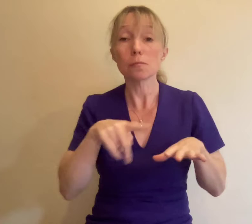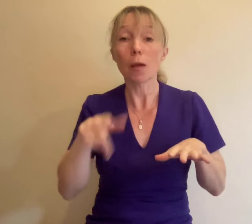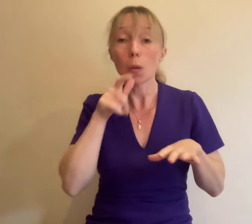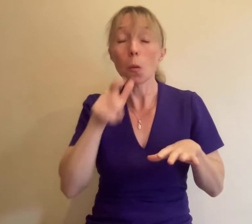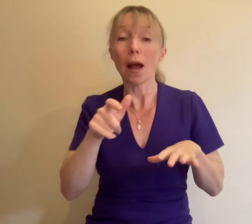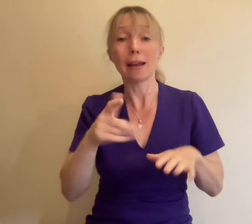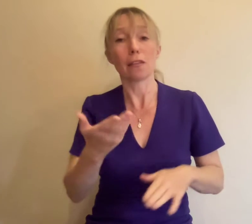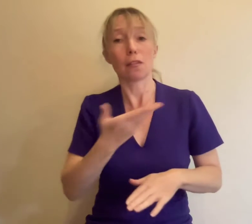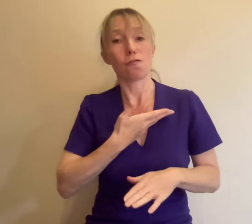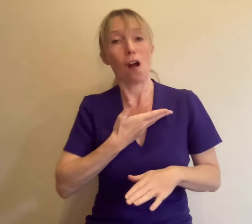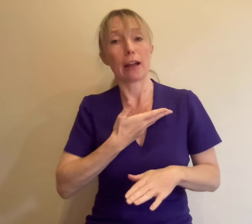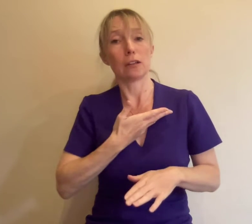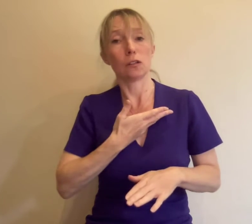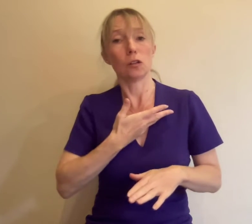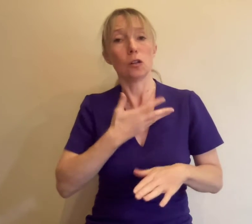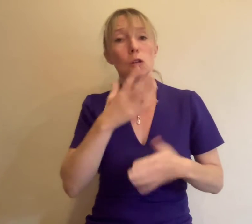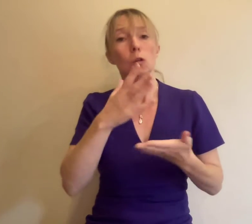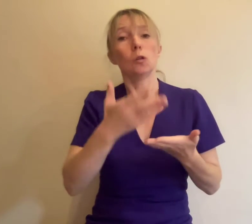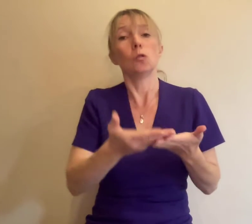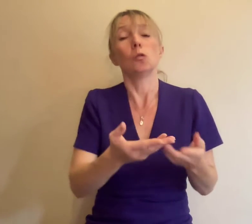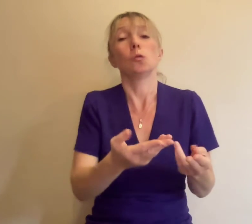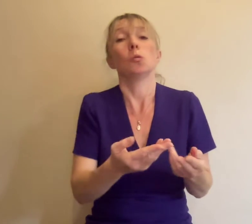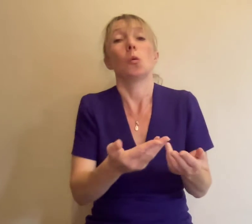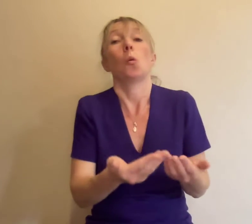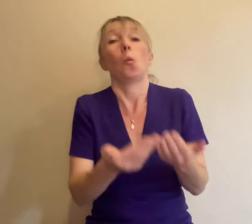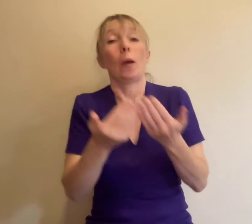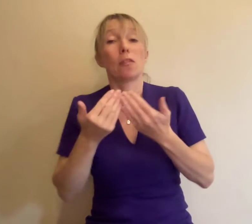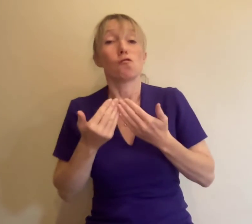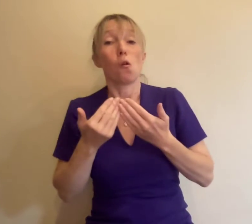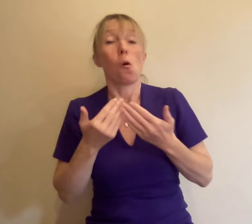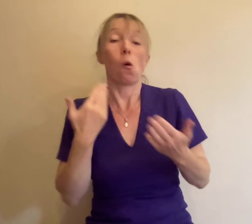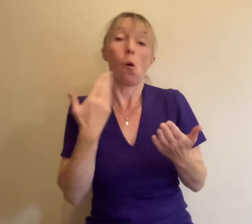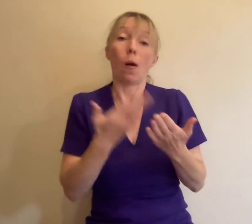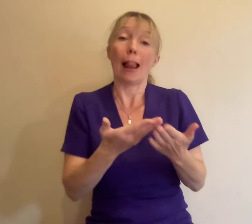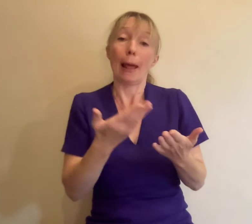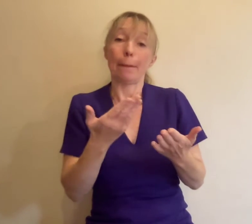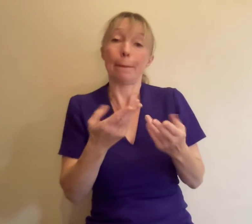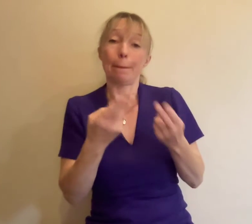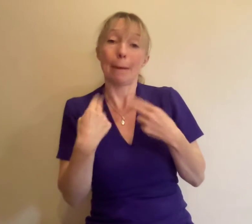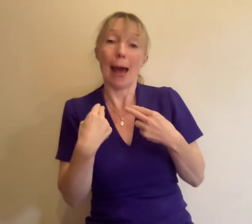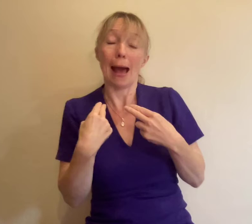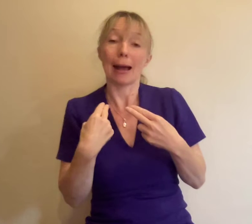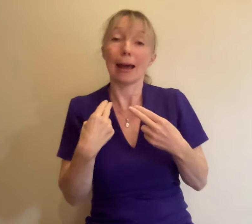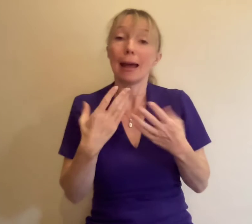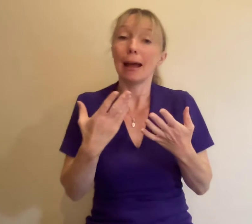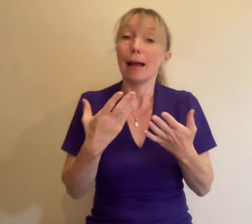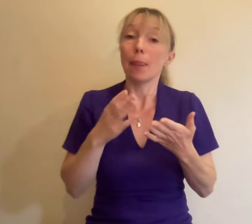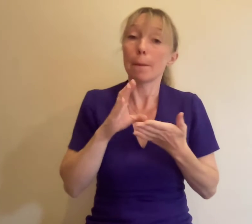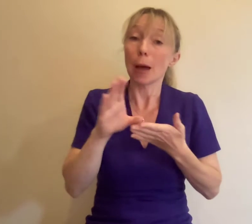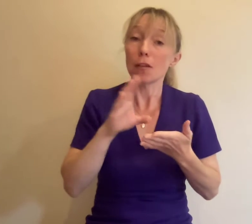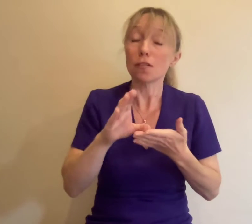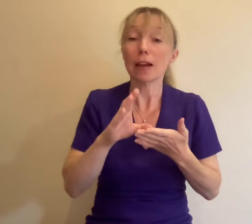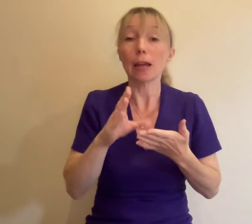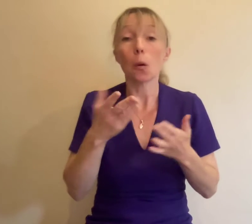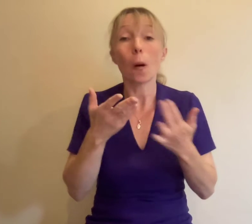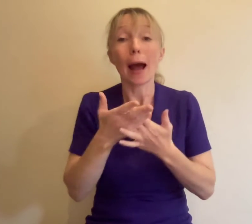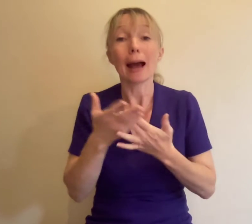and reclaim the financial value of a Bursary or Access Fund monies and to ask a Bursary recipient to leave the programme